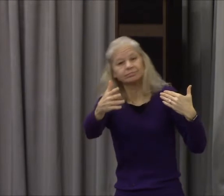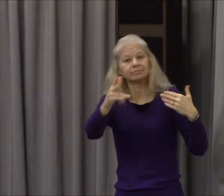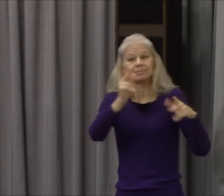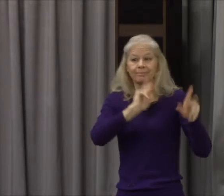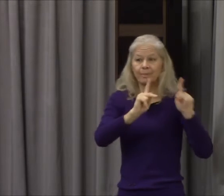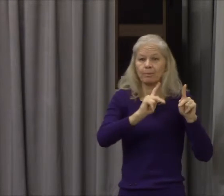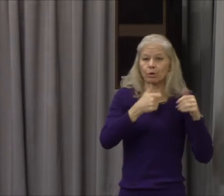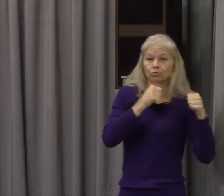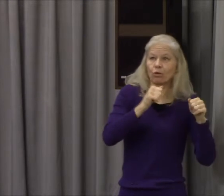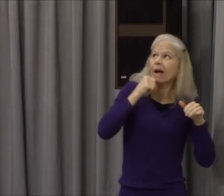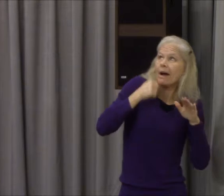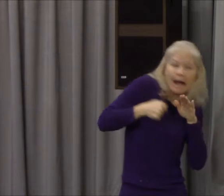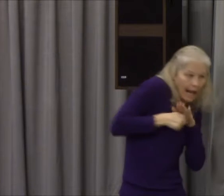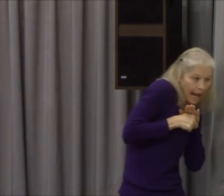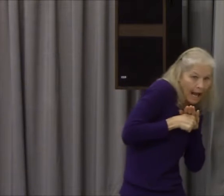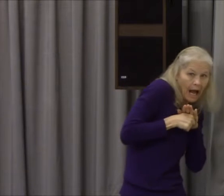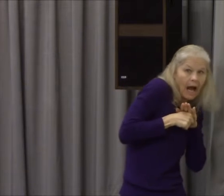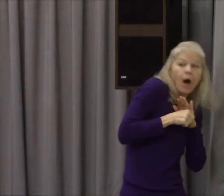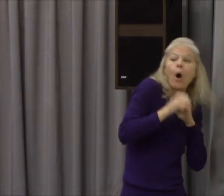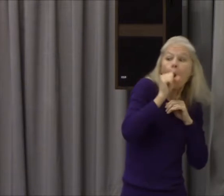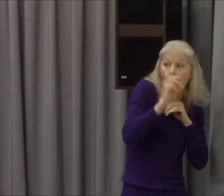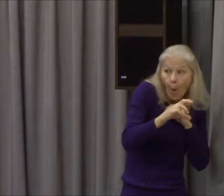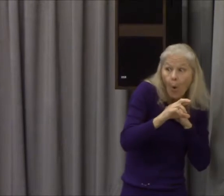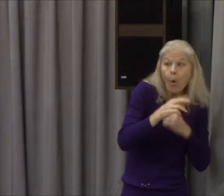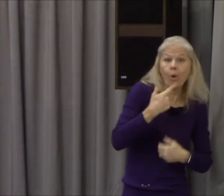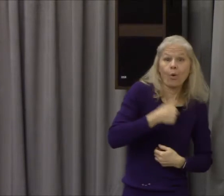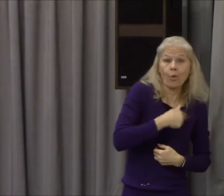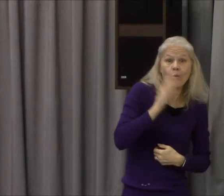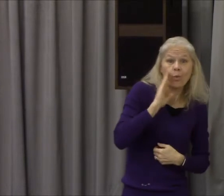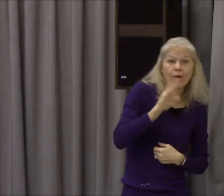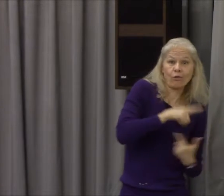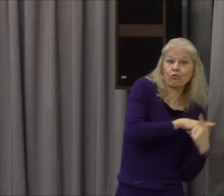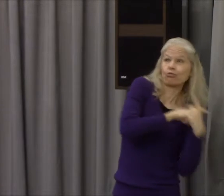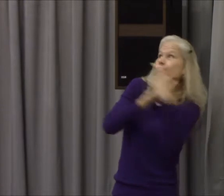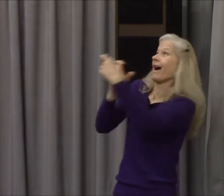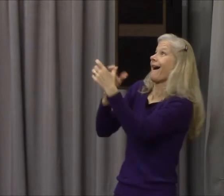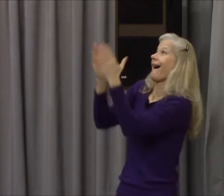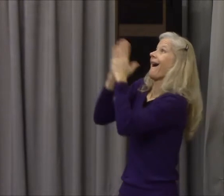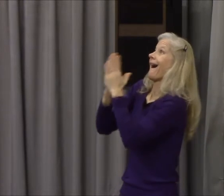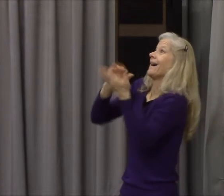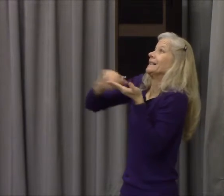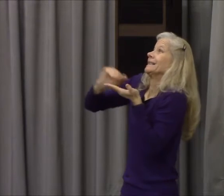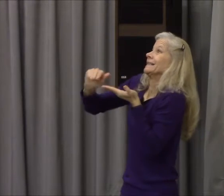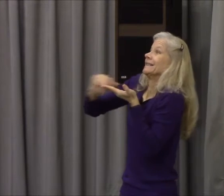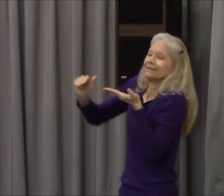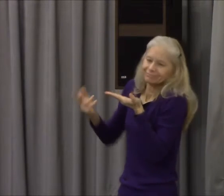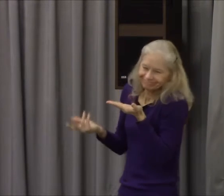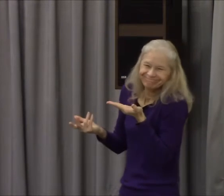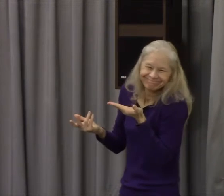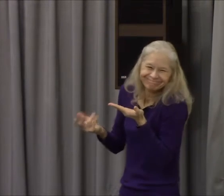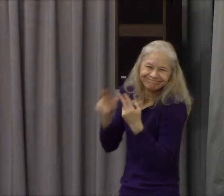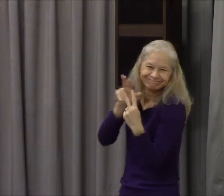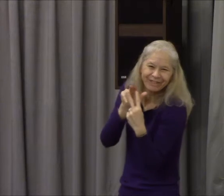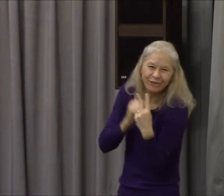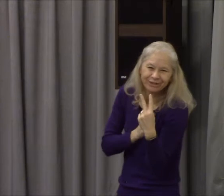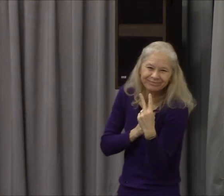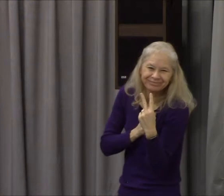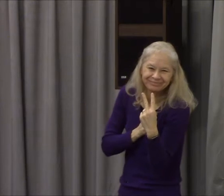one or the other and that's what's going on today God's appearance in that garden left an indelible mark on Adam's